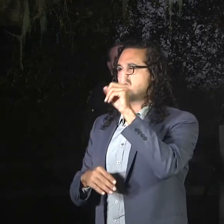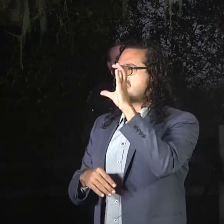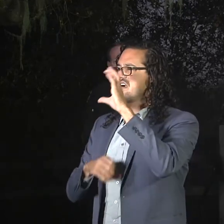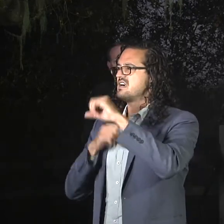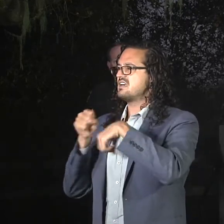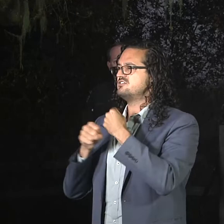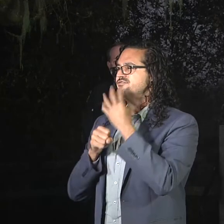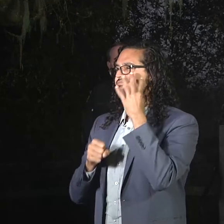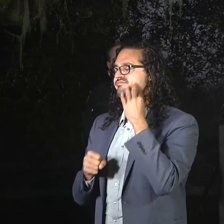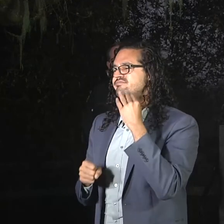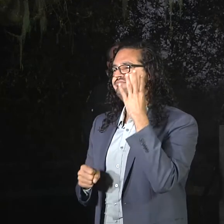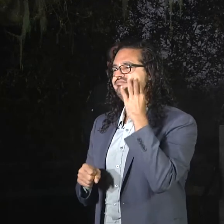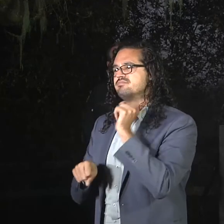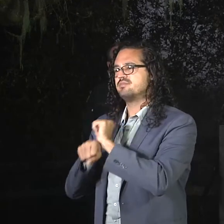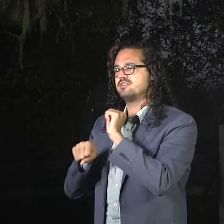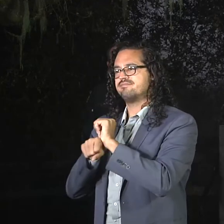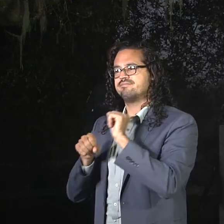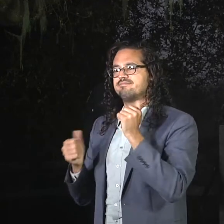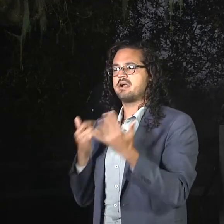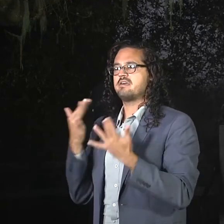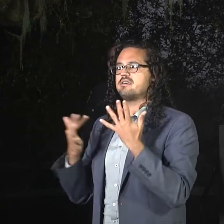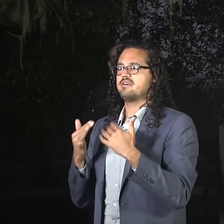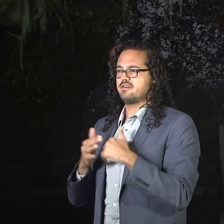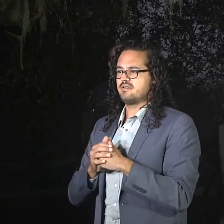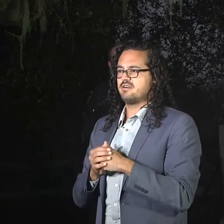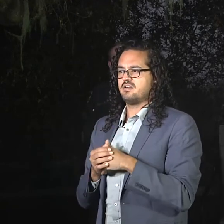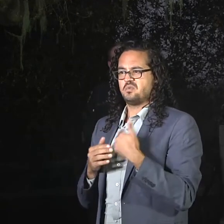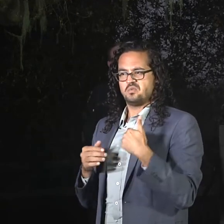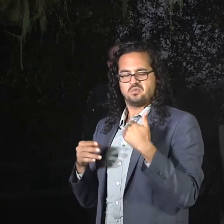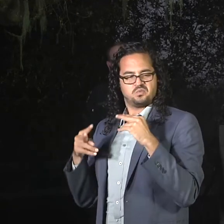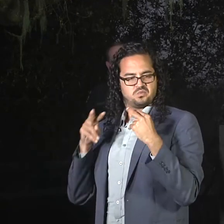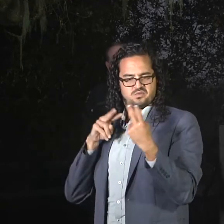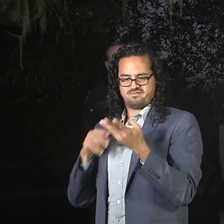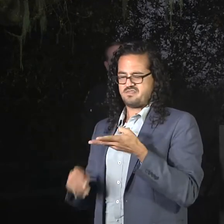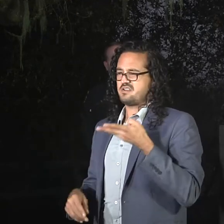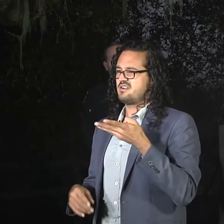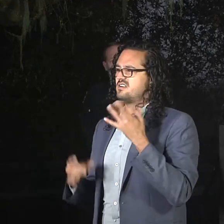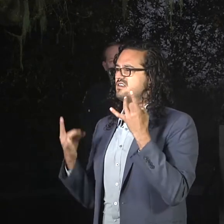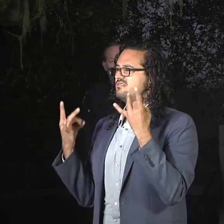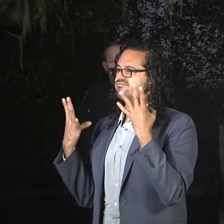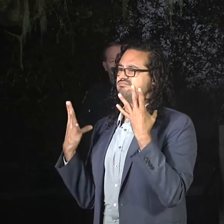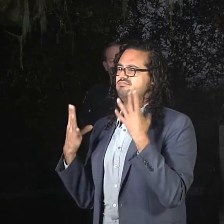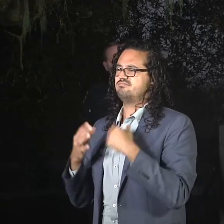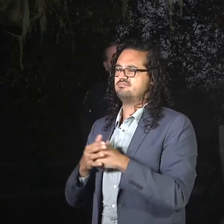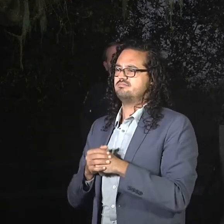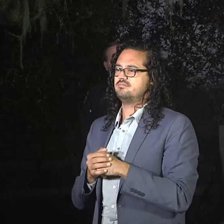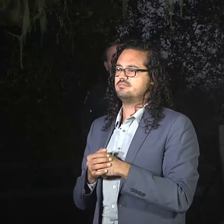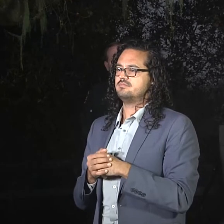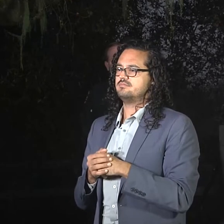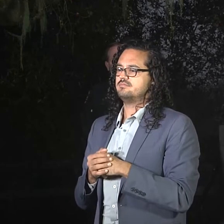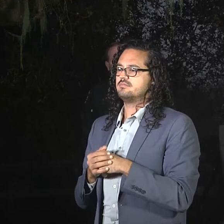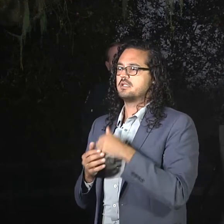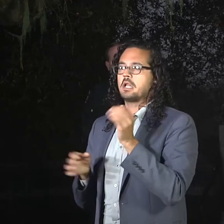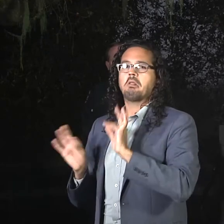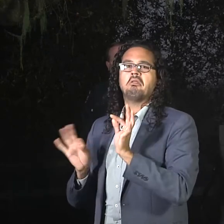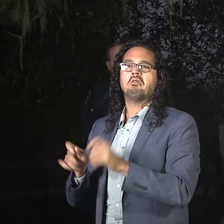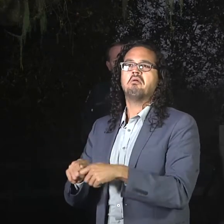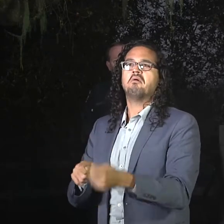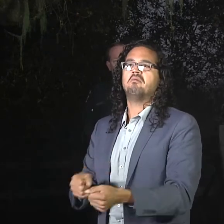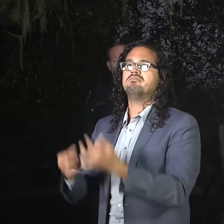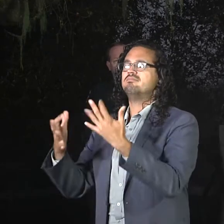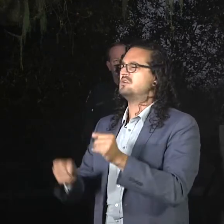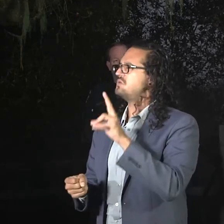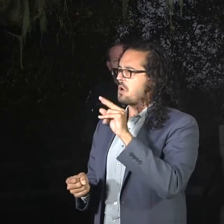we don't take this lightly. We take this very seriously. And we're going to be conducting these operations over the next couple of days in a very